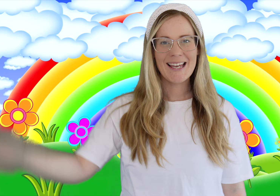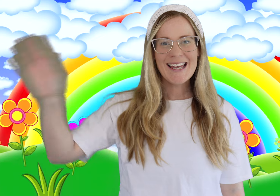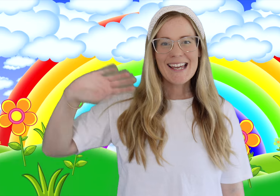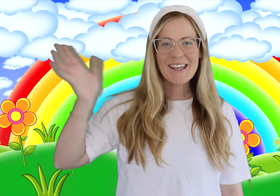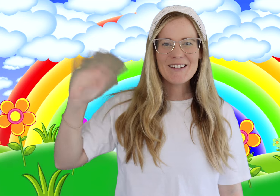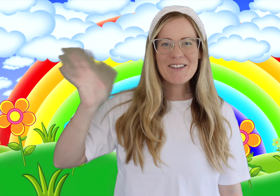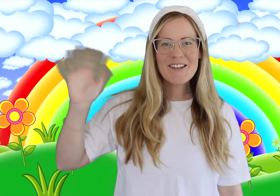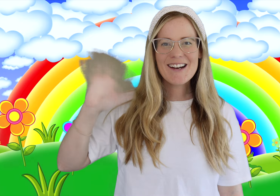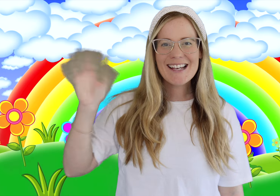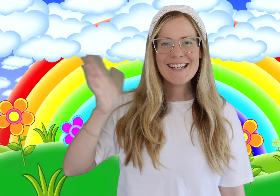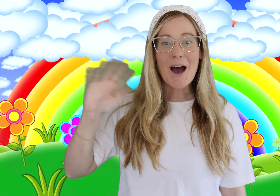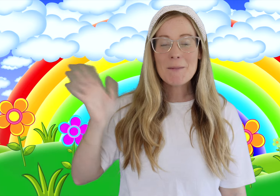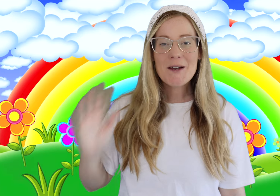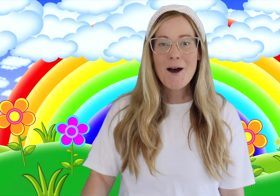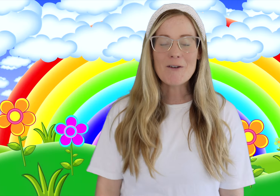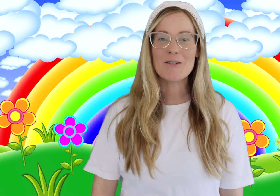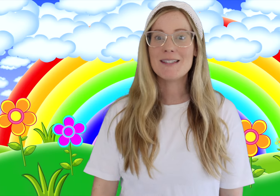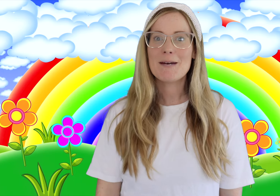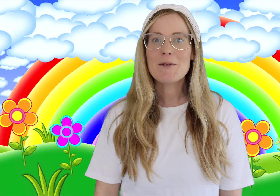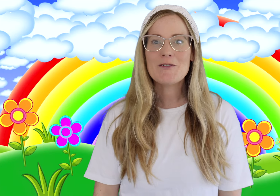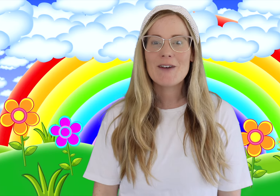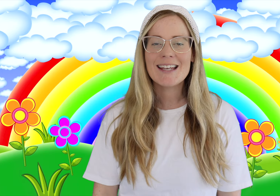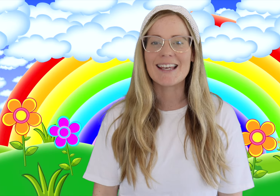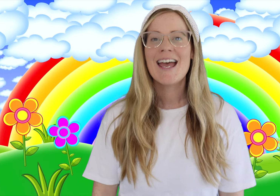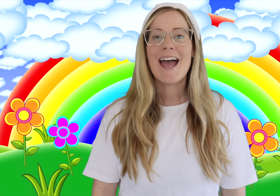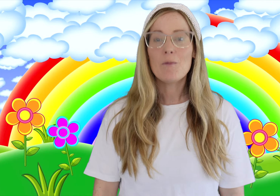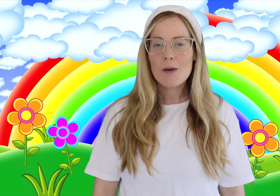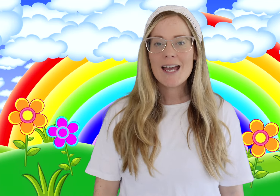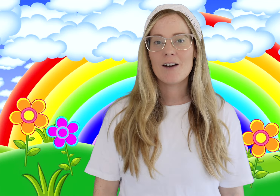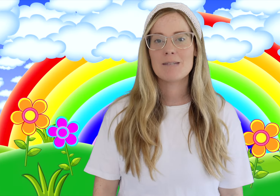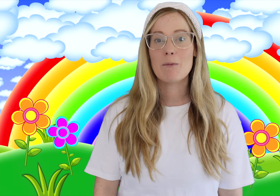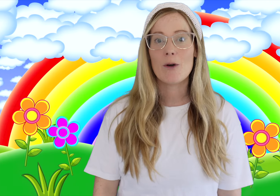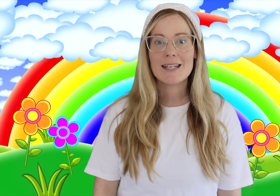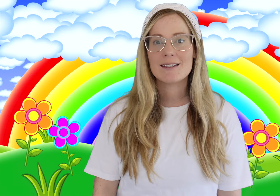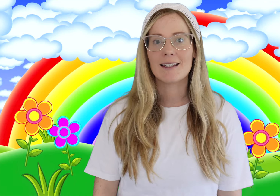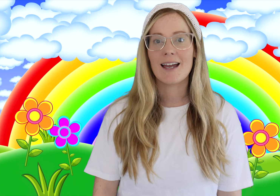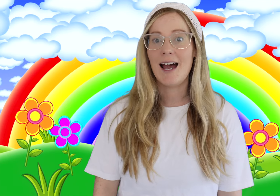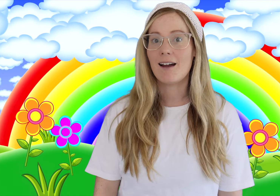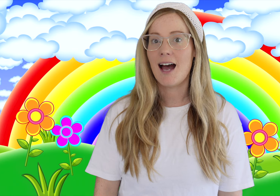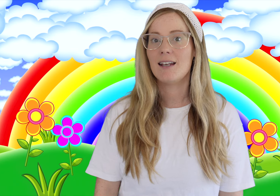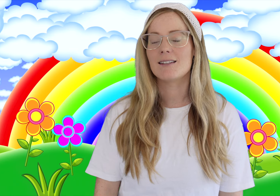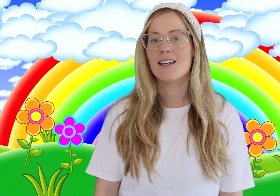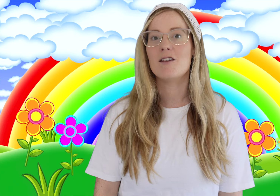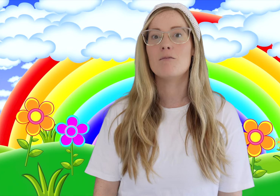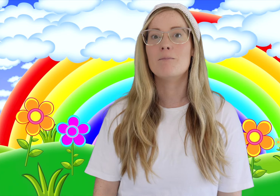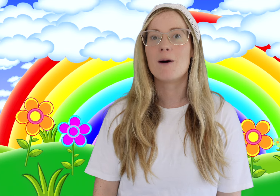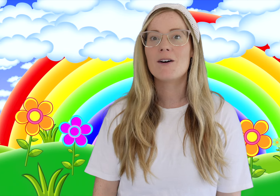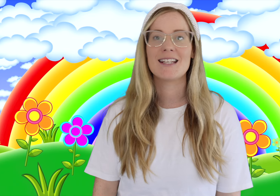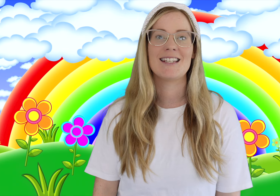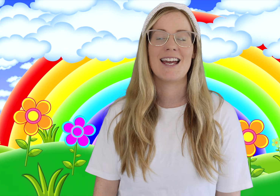Kia ora everyone! I'm Nicole from Double the Fun and we are going to be practicing our colours in Māori today.